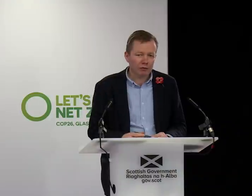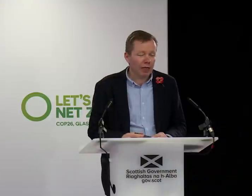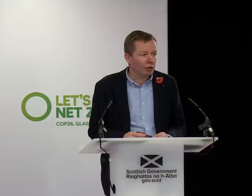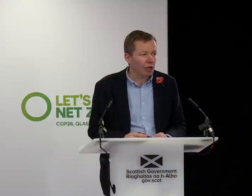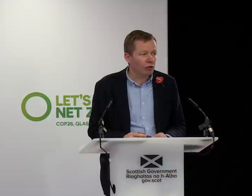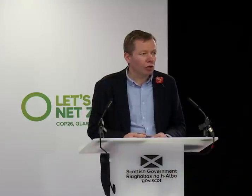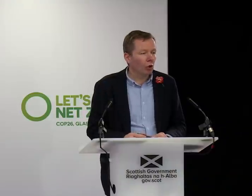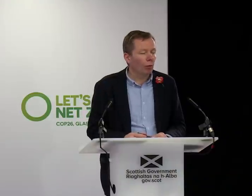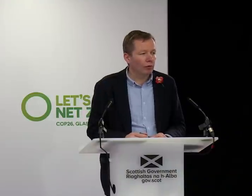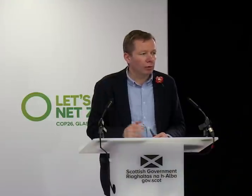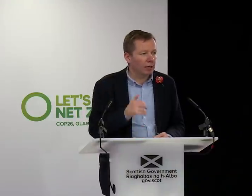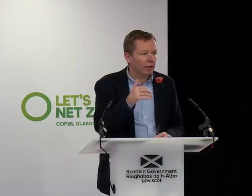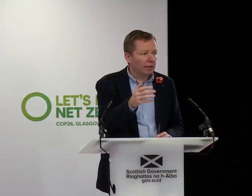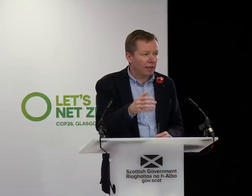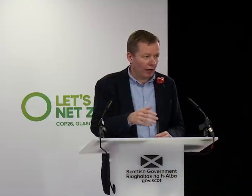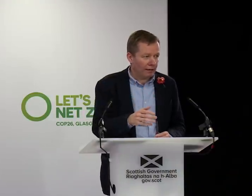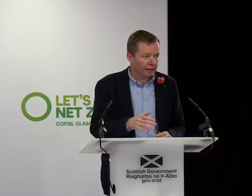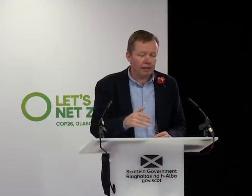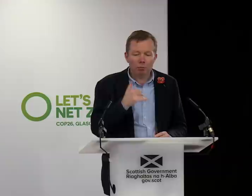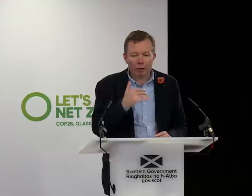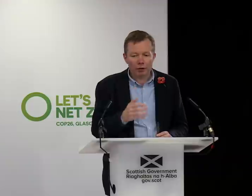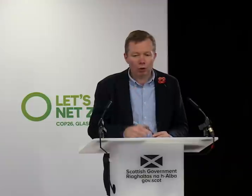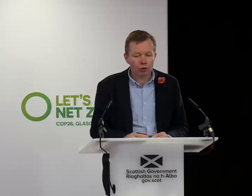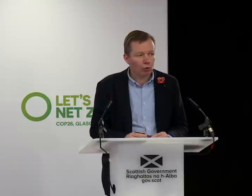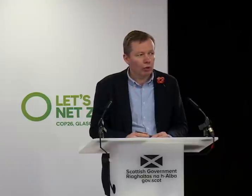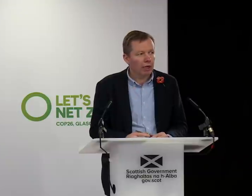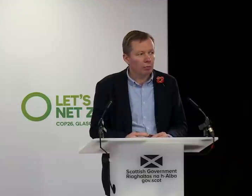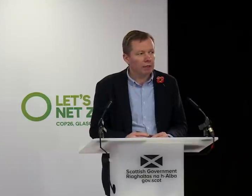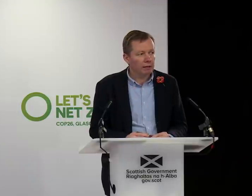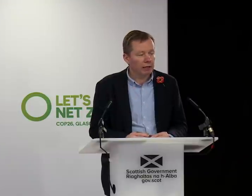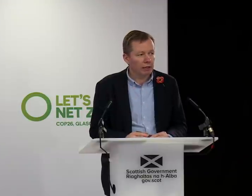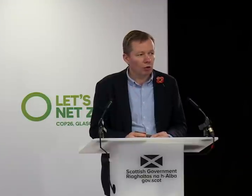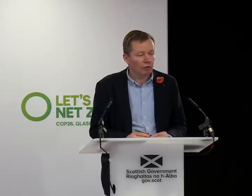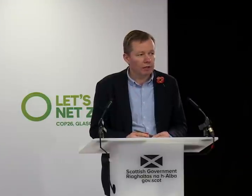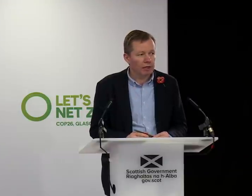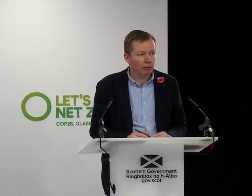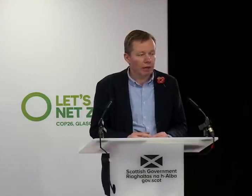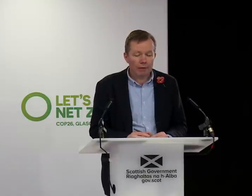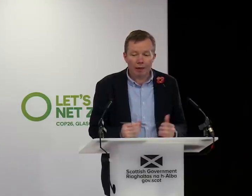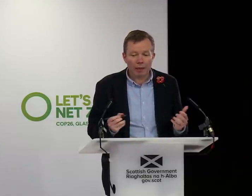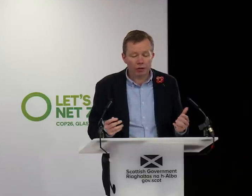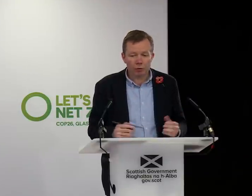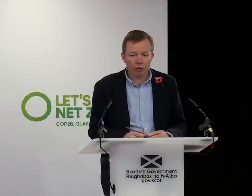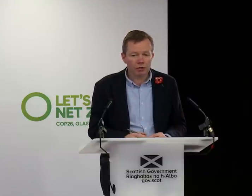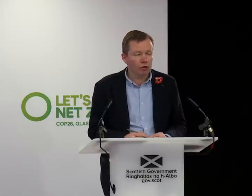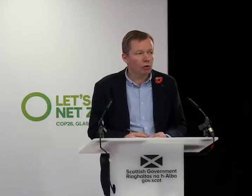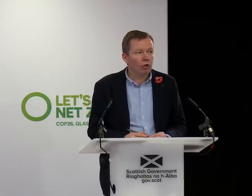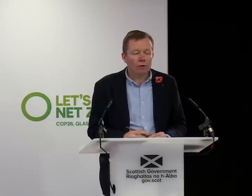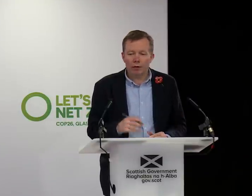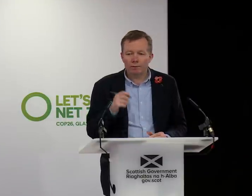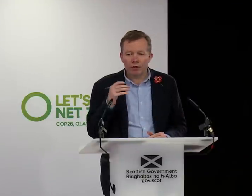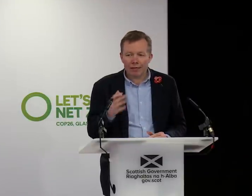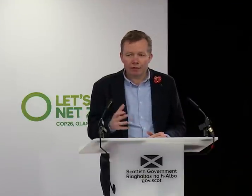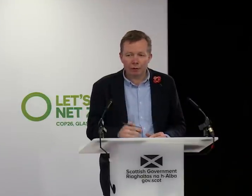crisis of climate change hopefully being advanced, but also it being done in a COVID safe way. That partnership will continue.